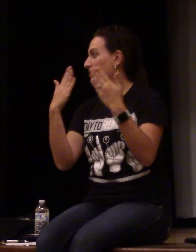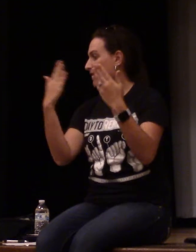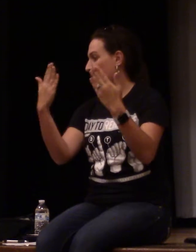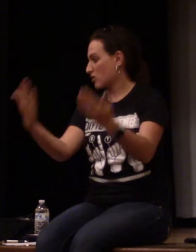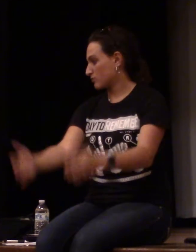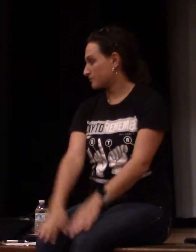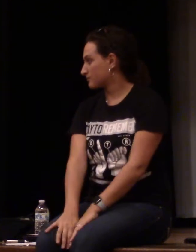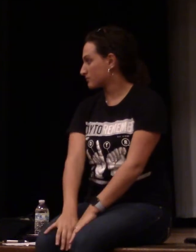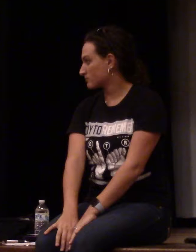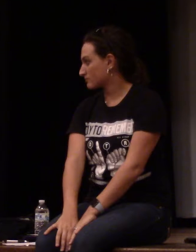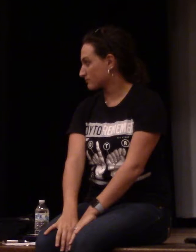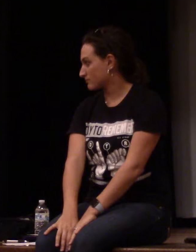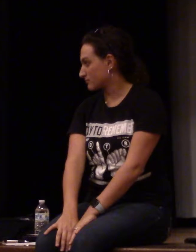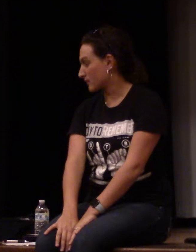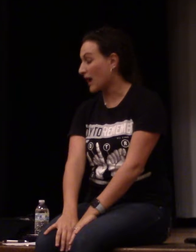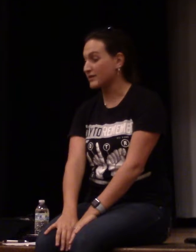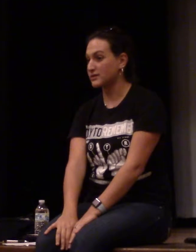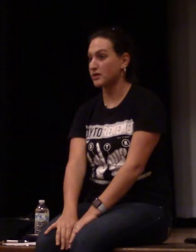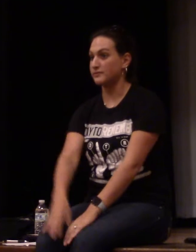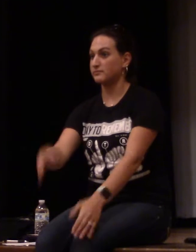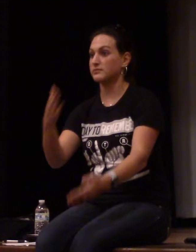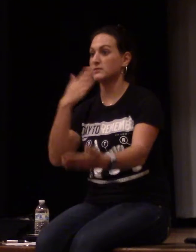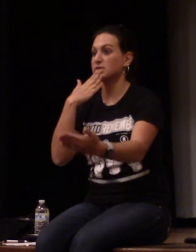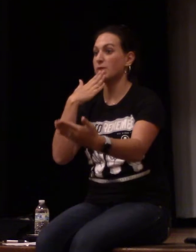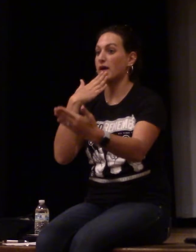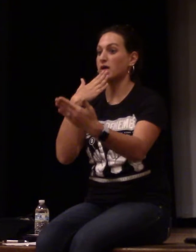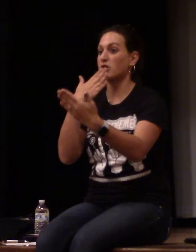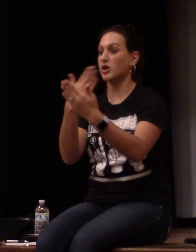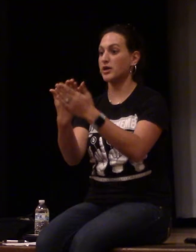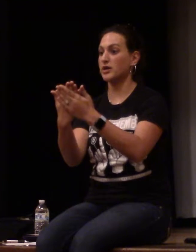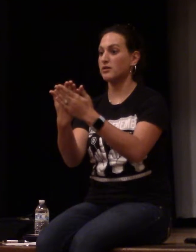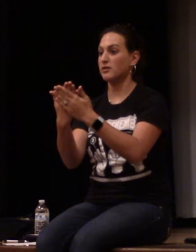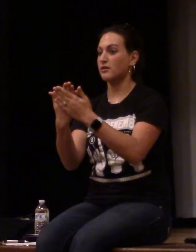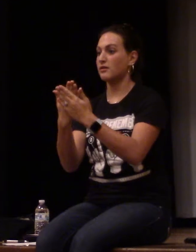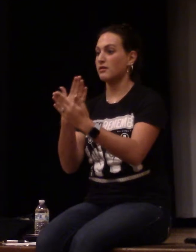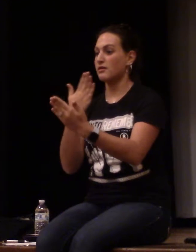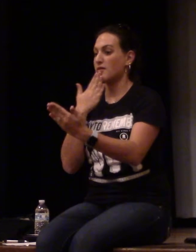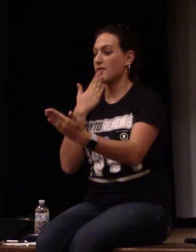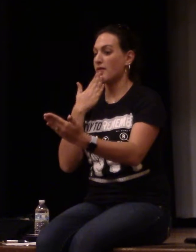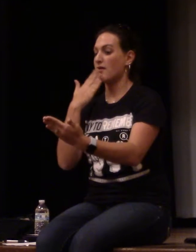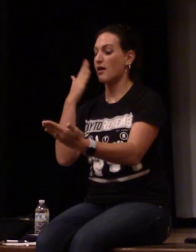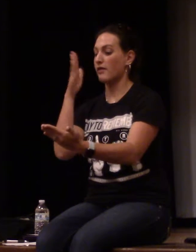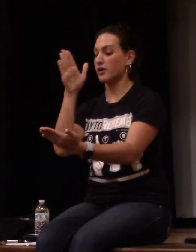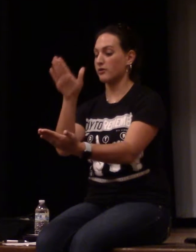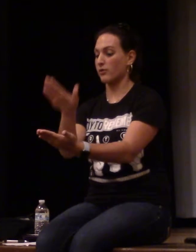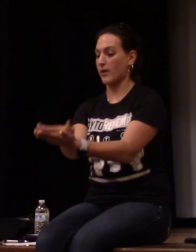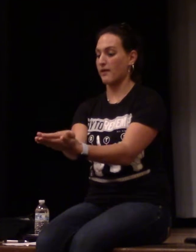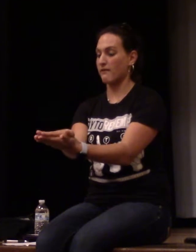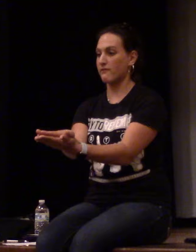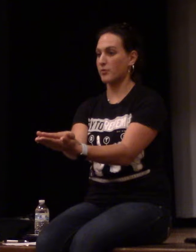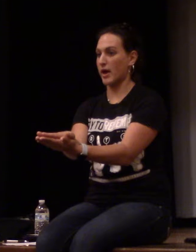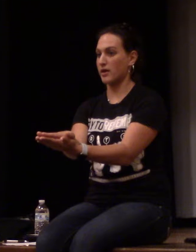opposite. Fair. Yes. Good. So good. Good. And then you throw it away for bad.